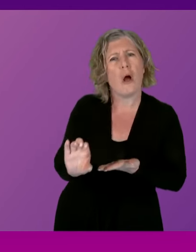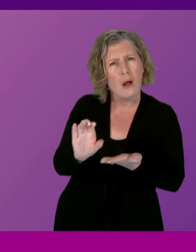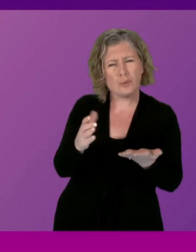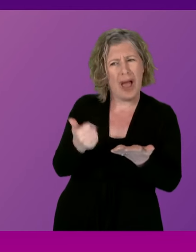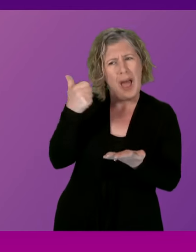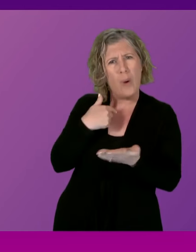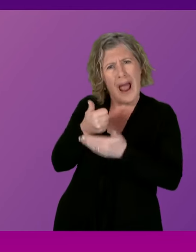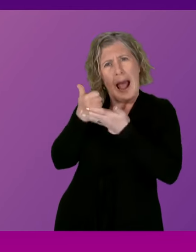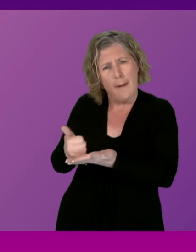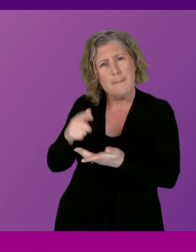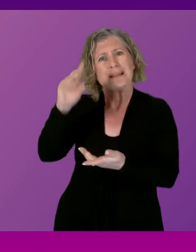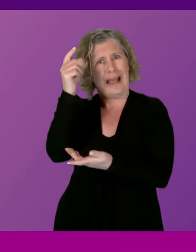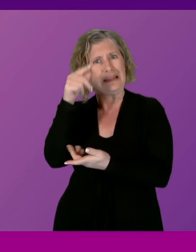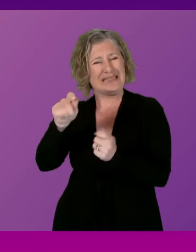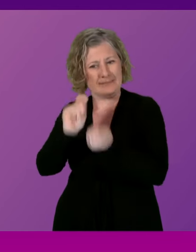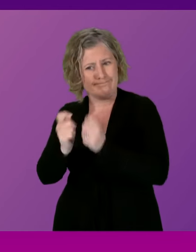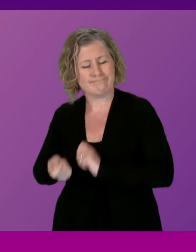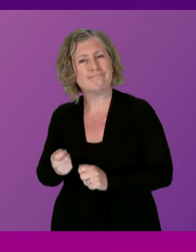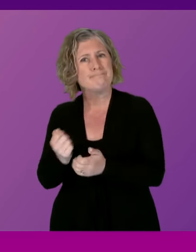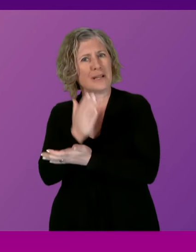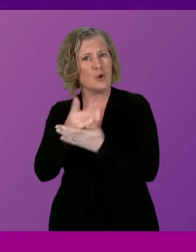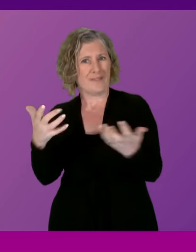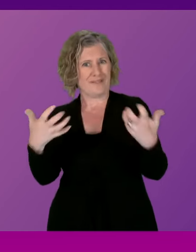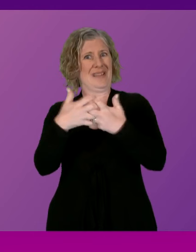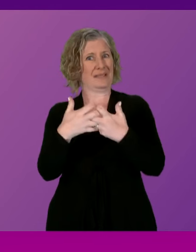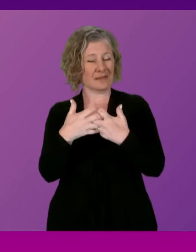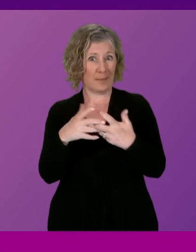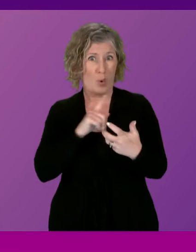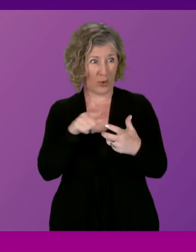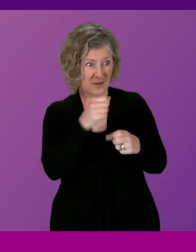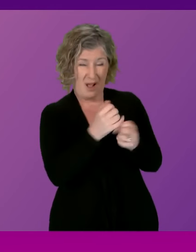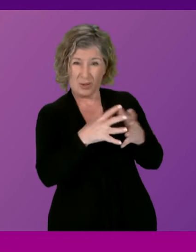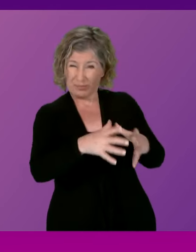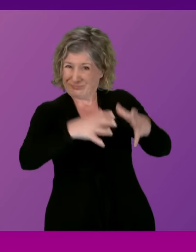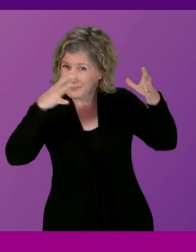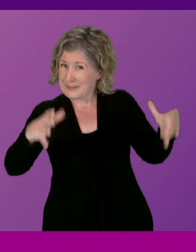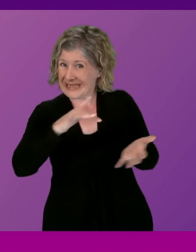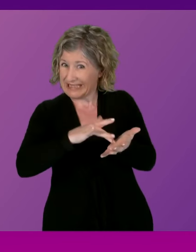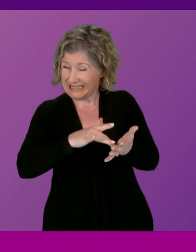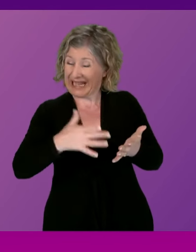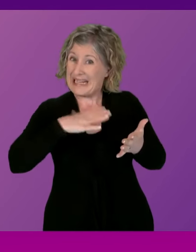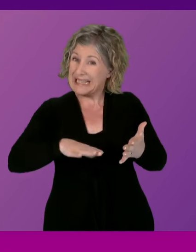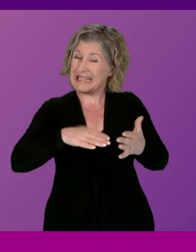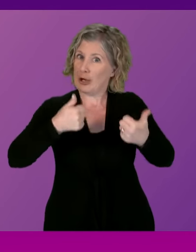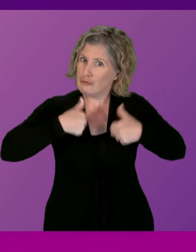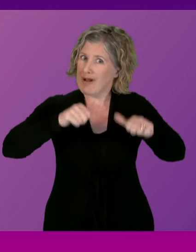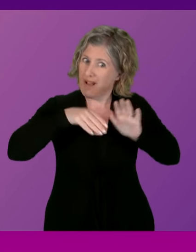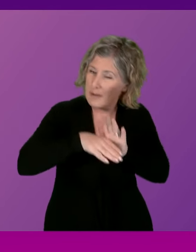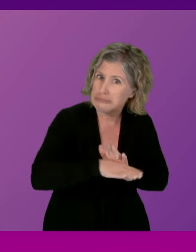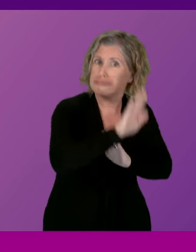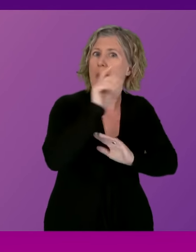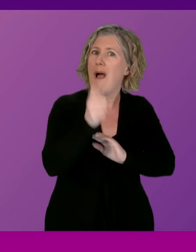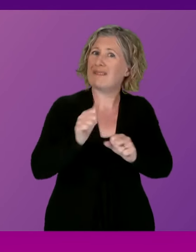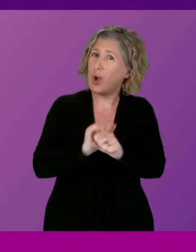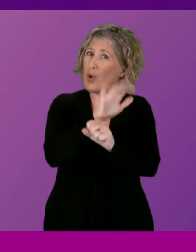trade comply? And given that Scotland's largest city needs to come out of the pandemic in recovery, I think this is very